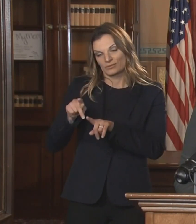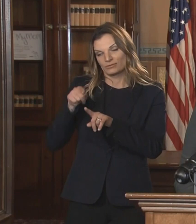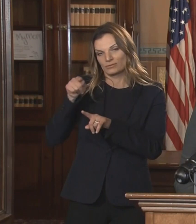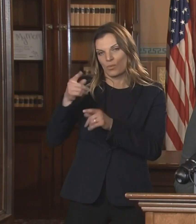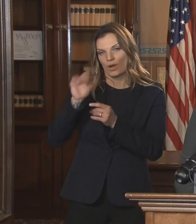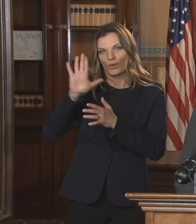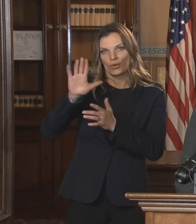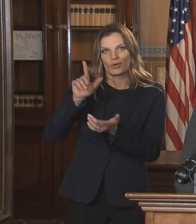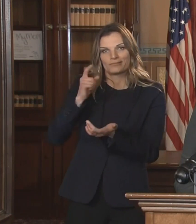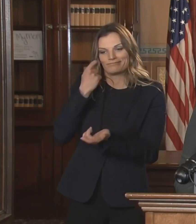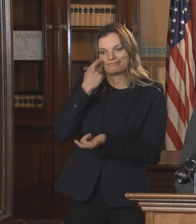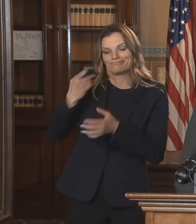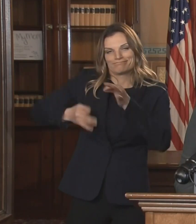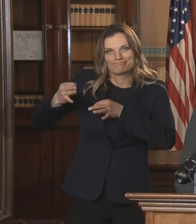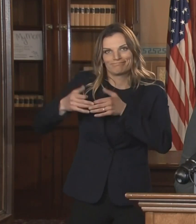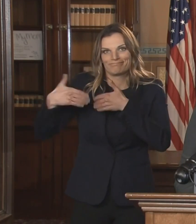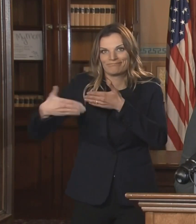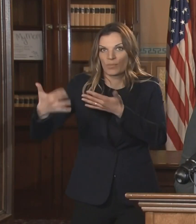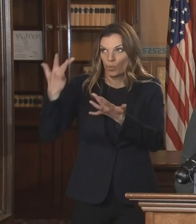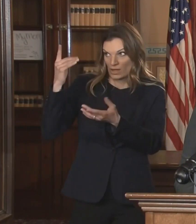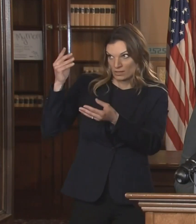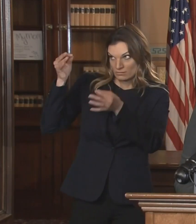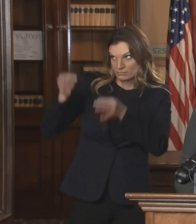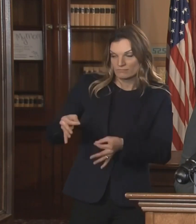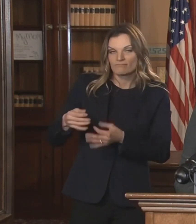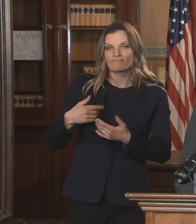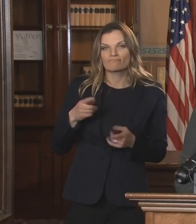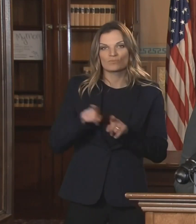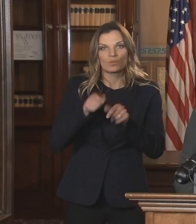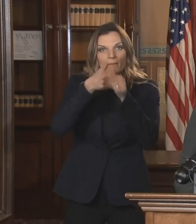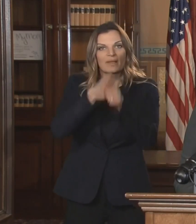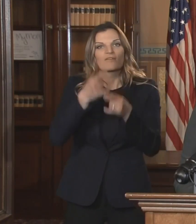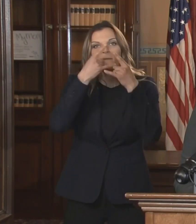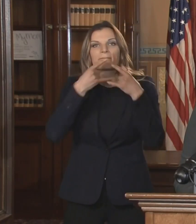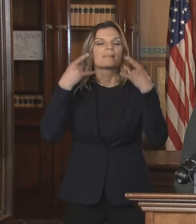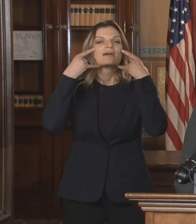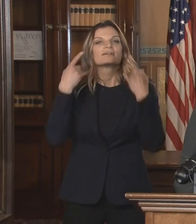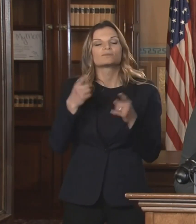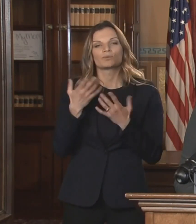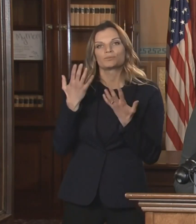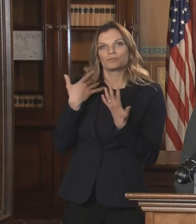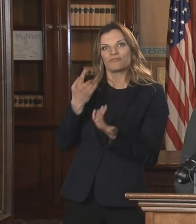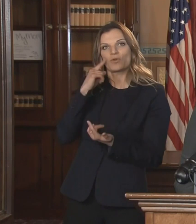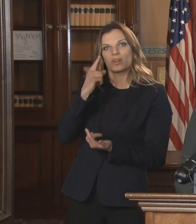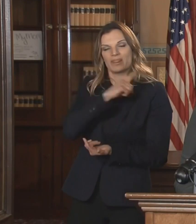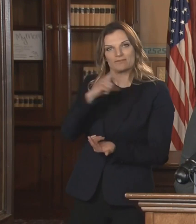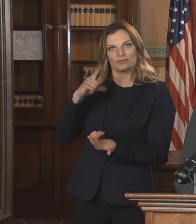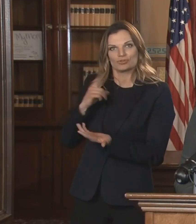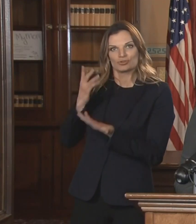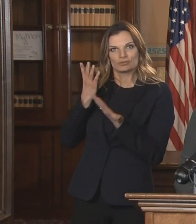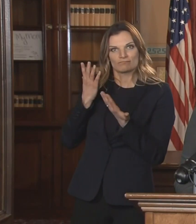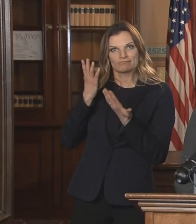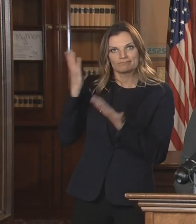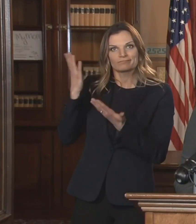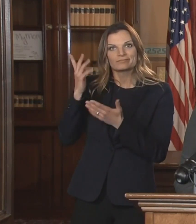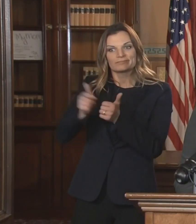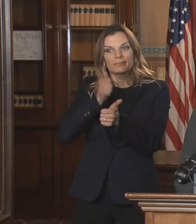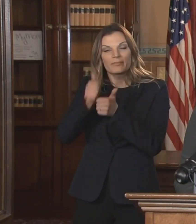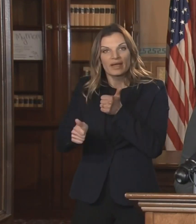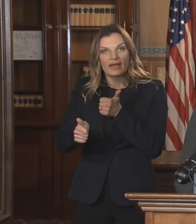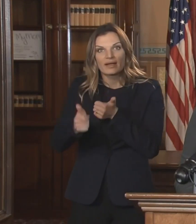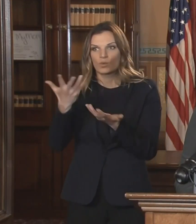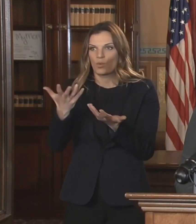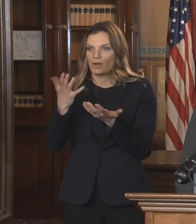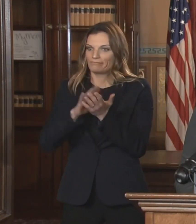challenge on that. You talked about getting compliance with masks. You want the legislature to make that, to bake that into